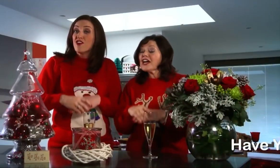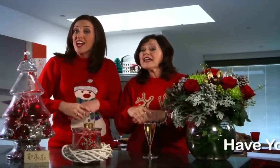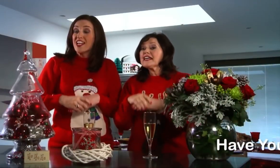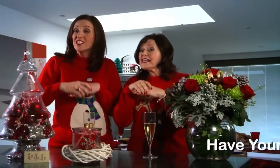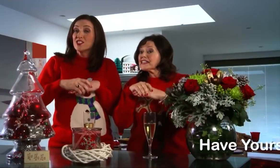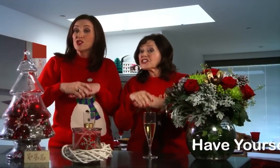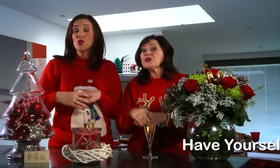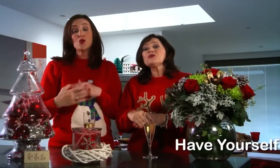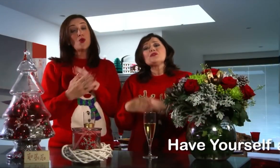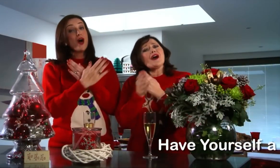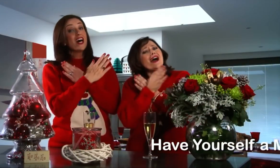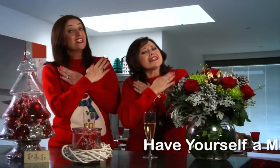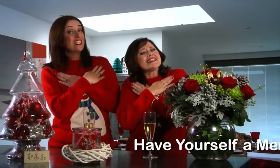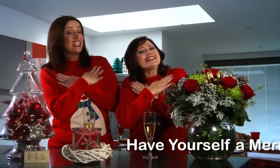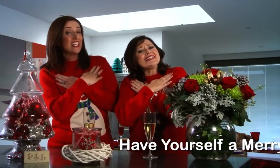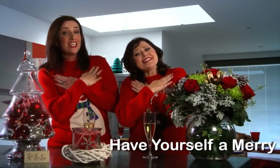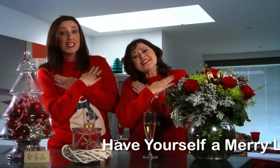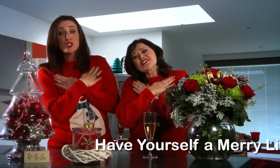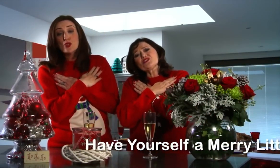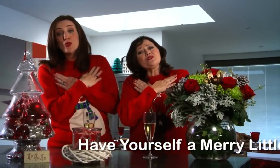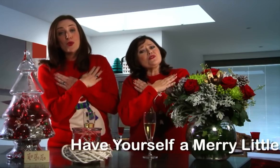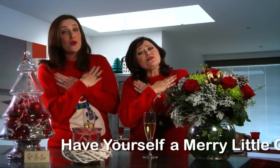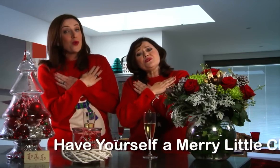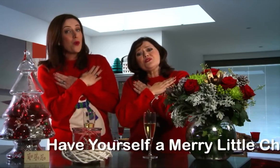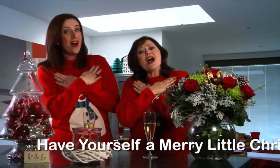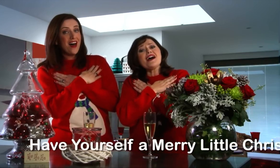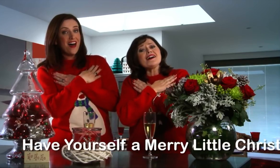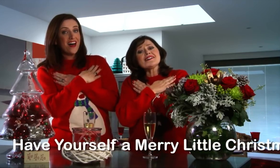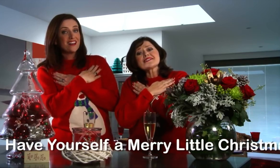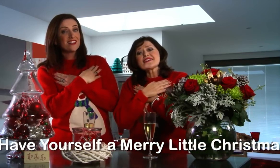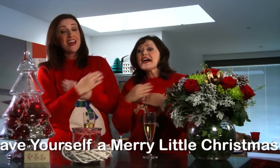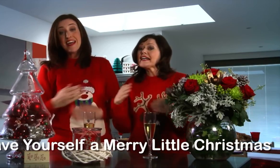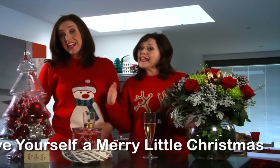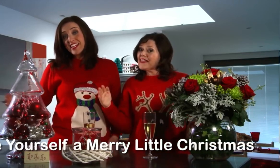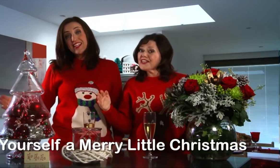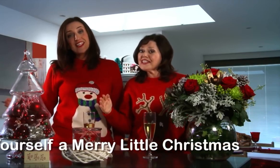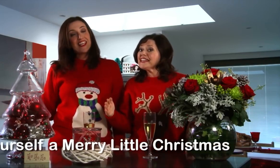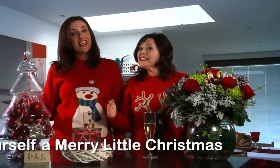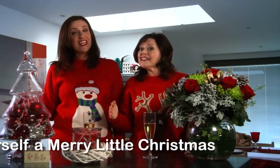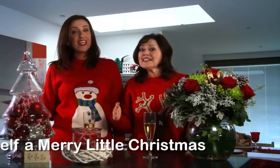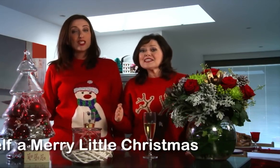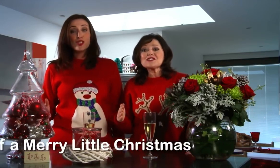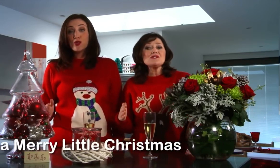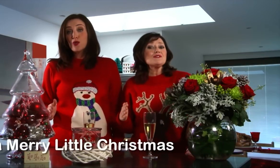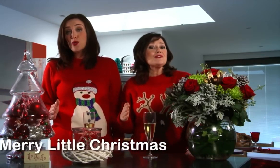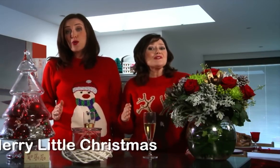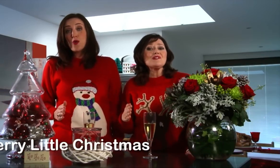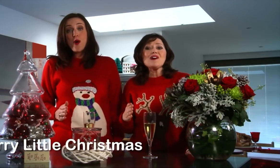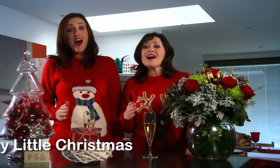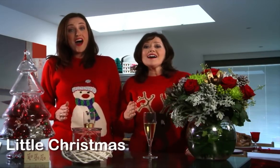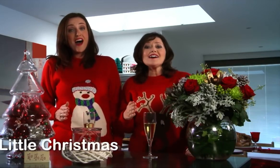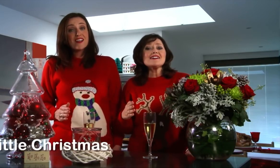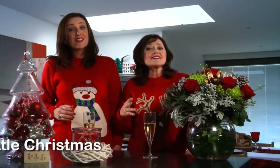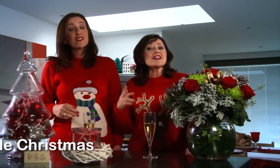friends who are dear to us Gather near to us